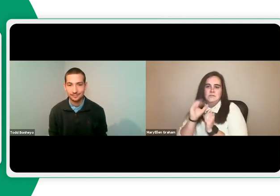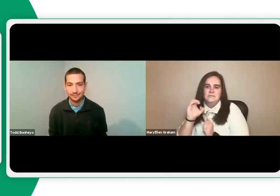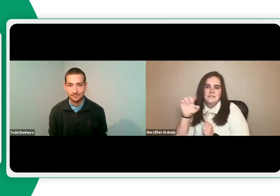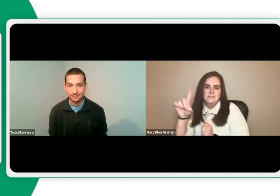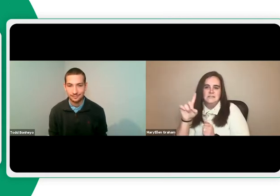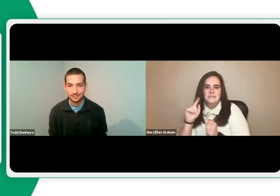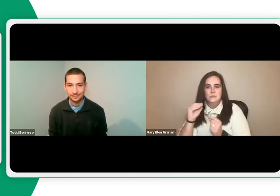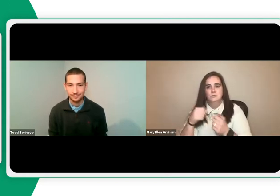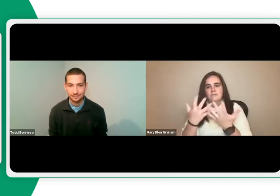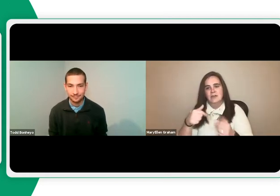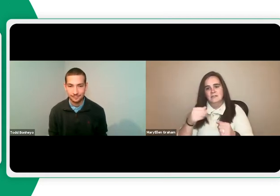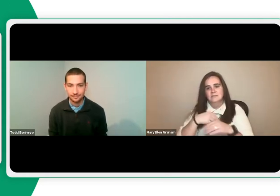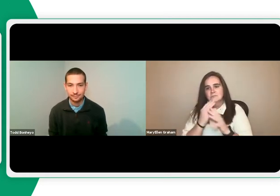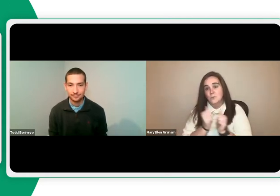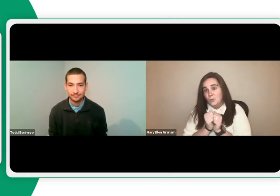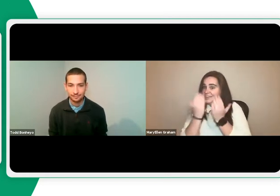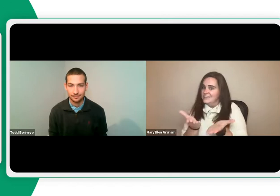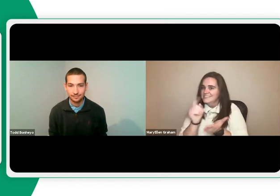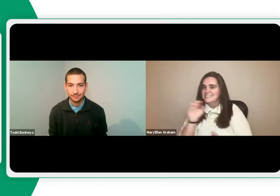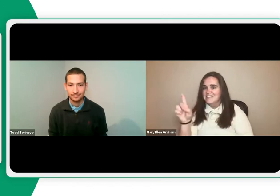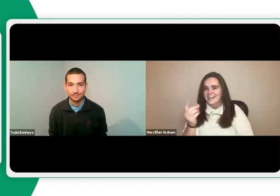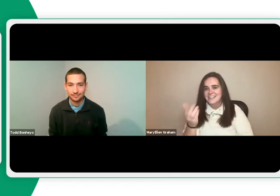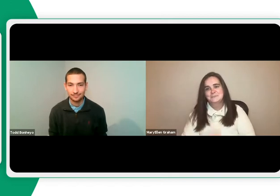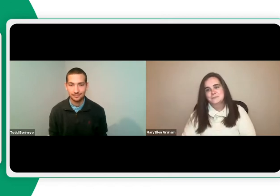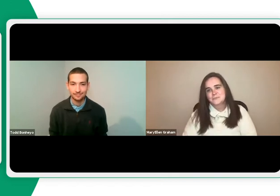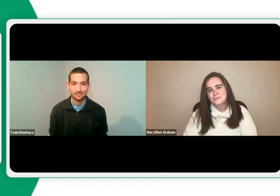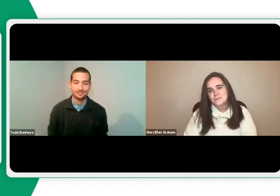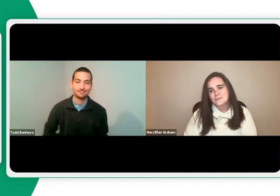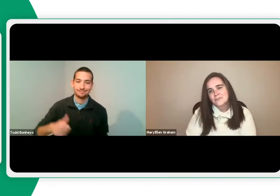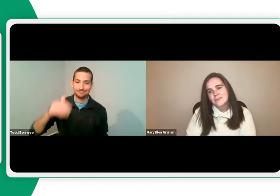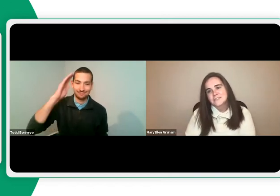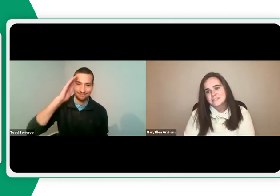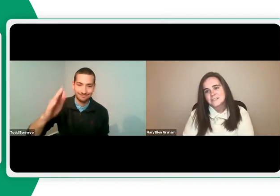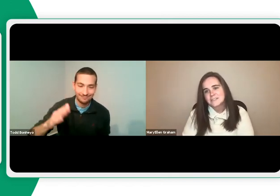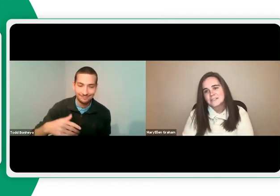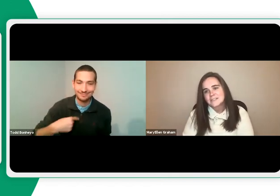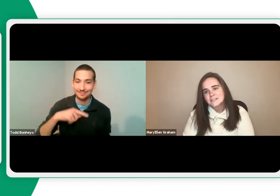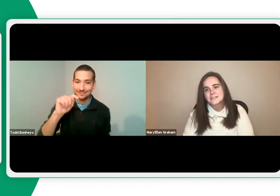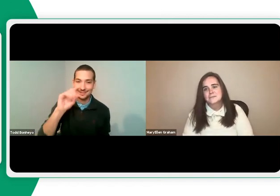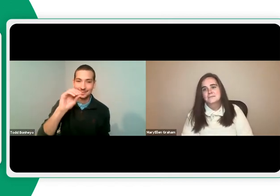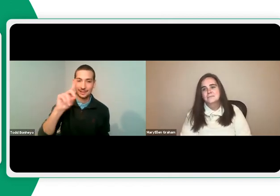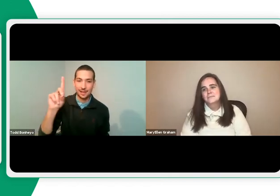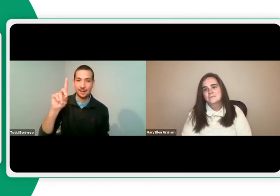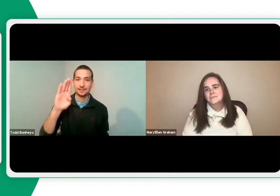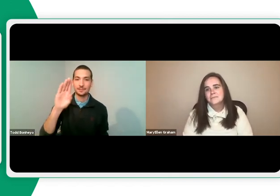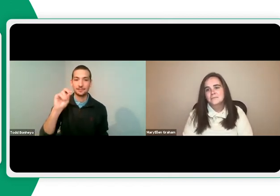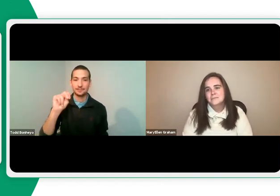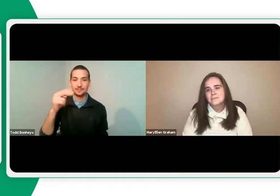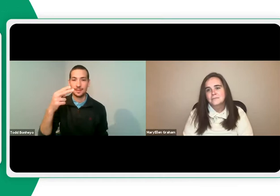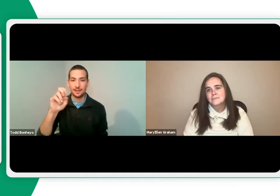this. So I was really happy to join the team with CSD to provide this webinar with Todd. Take it away, Todd. Yes.